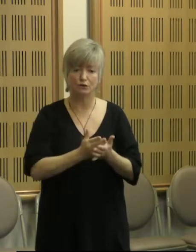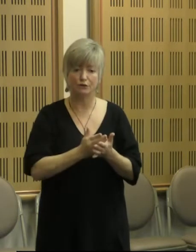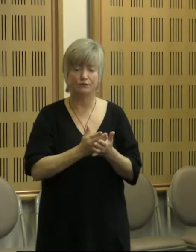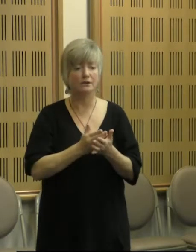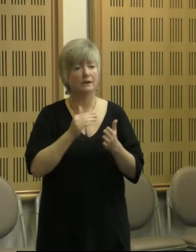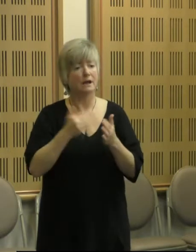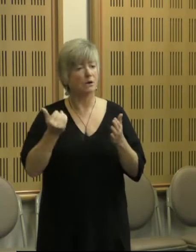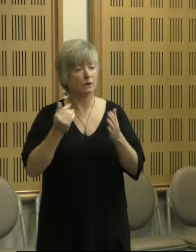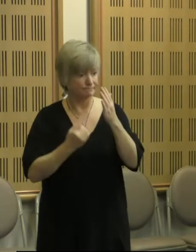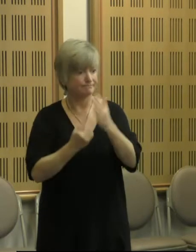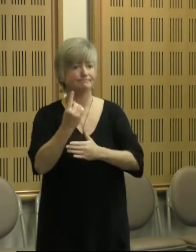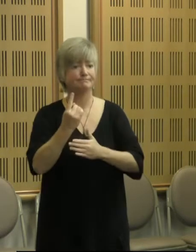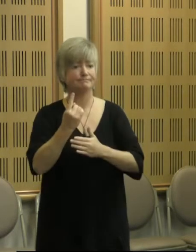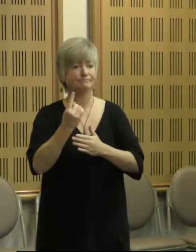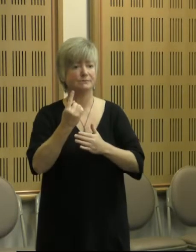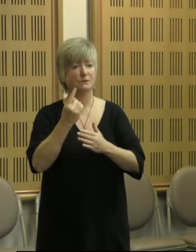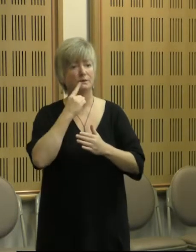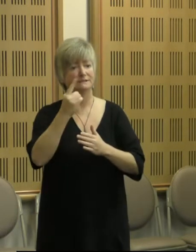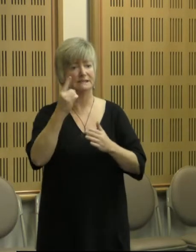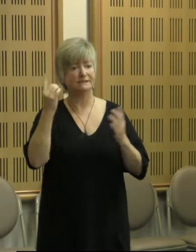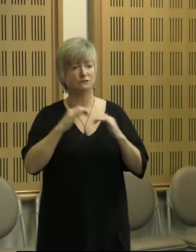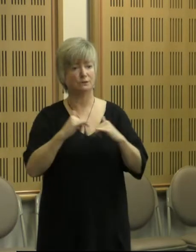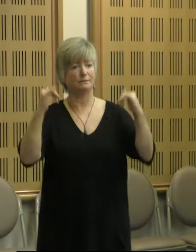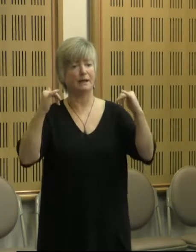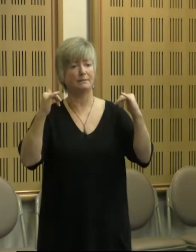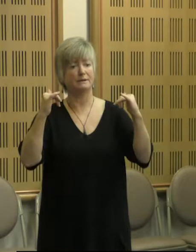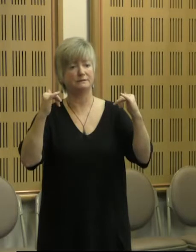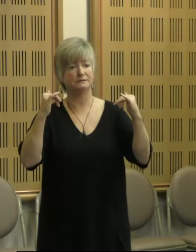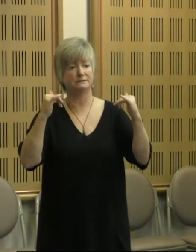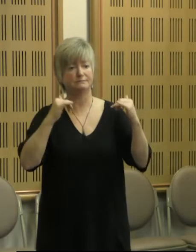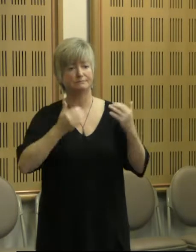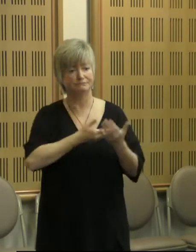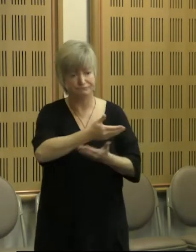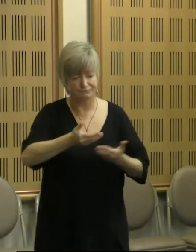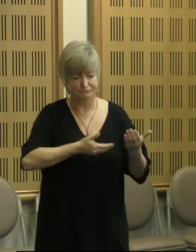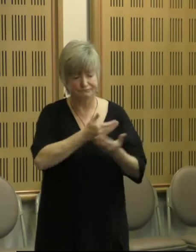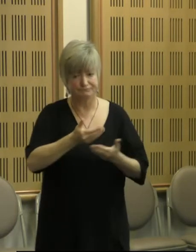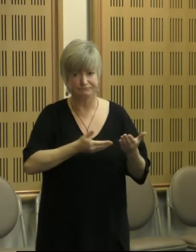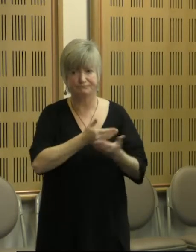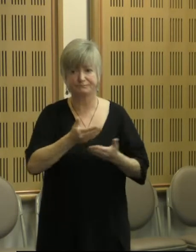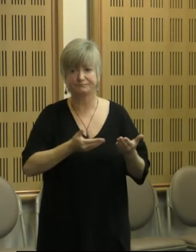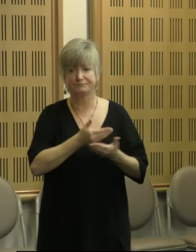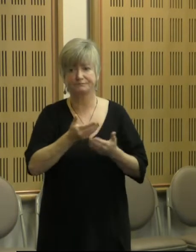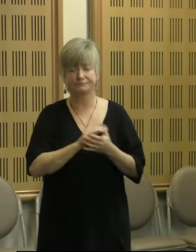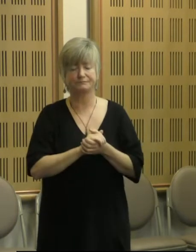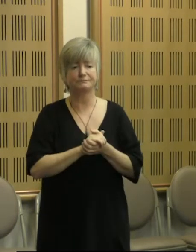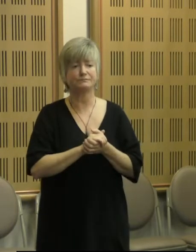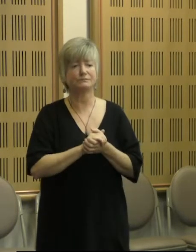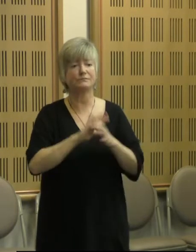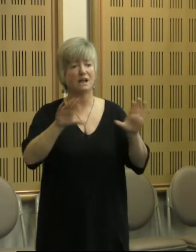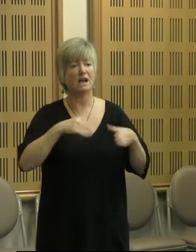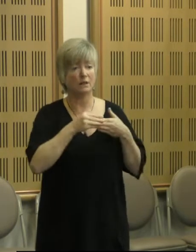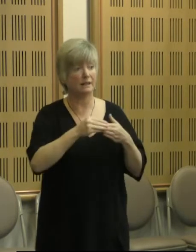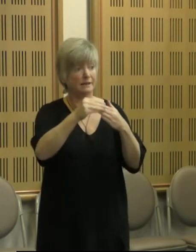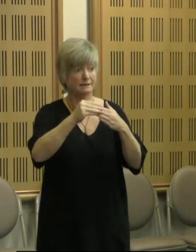a number of treaties, and some sort of truth-telling on Makarata in the near future. Our leaders will either lead